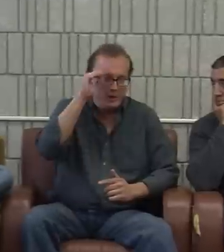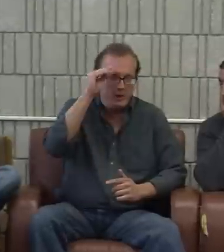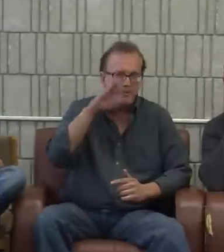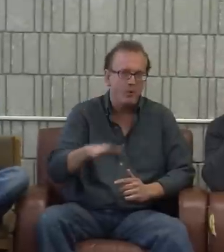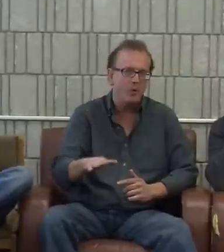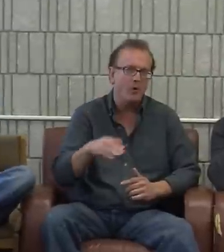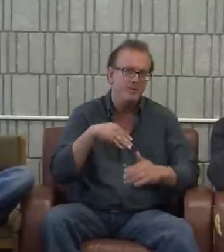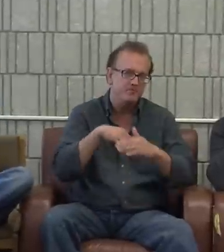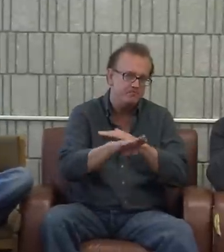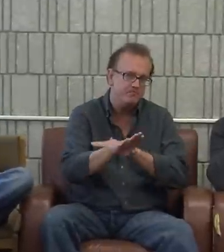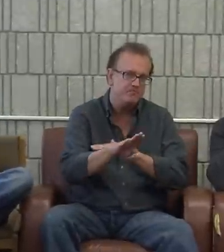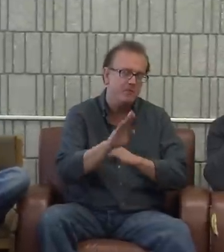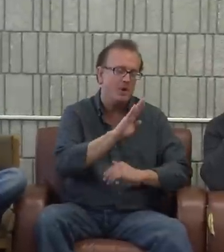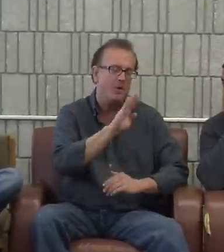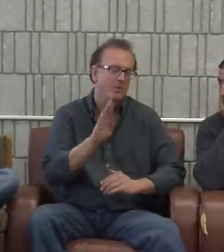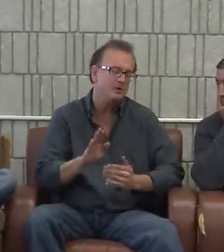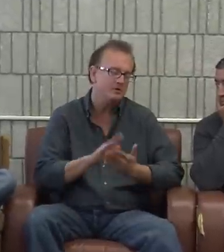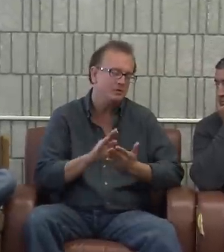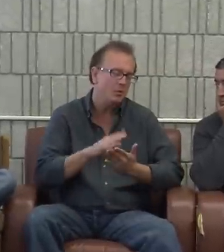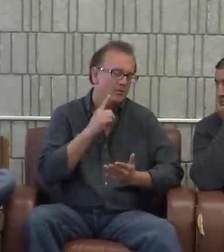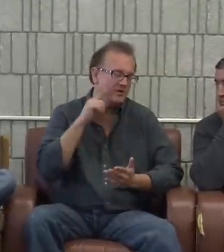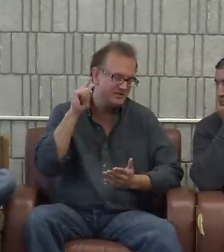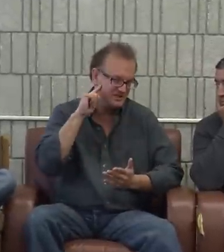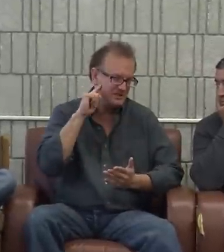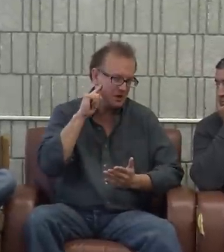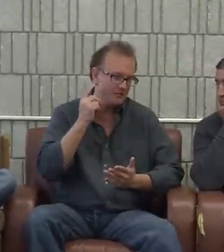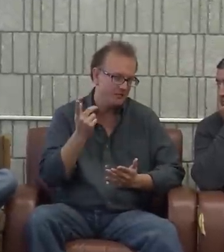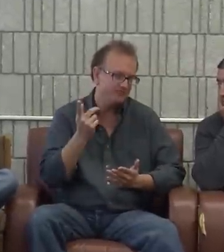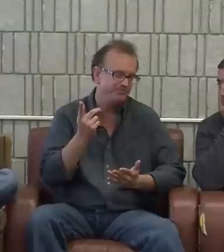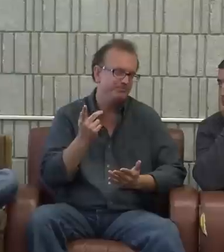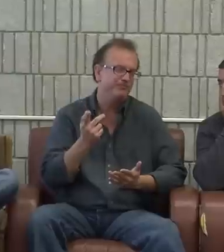When I was a little boy, I went into the Boston School for the Deaf.